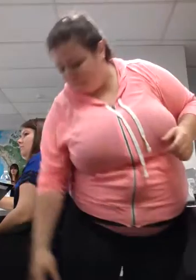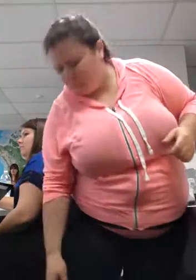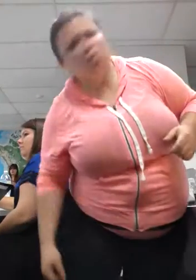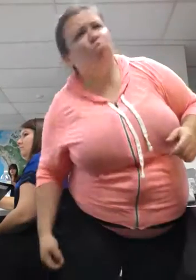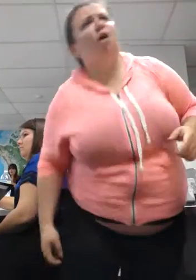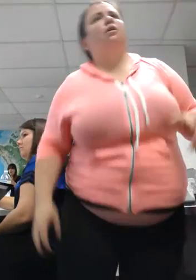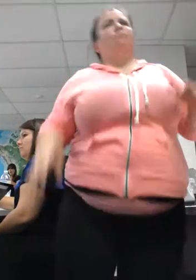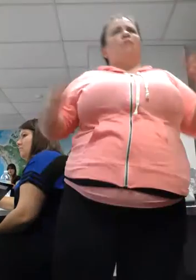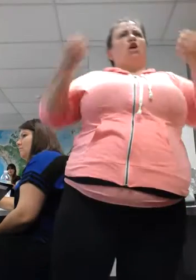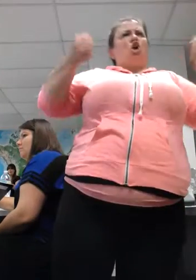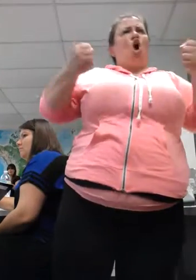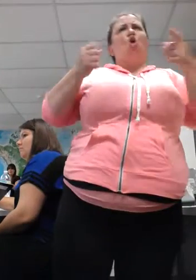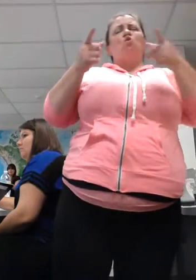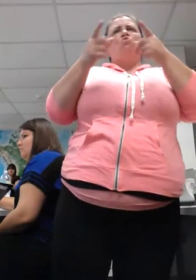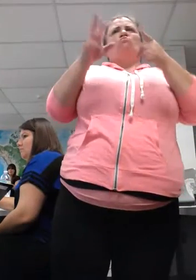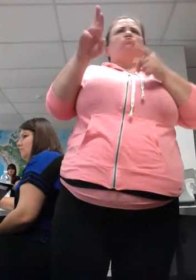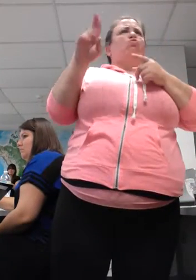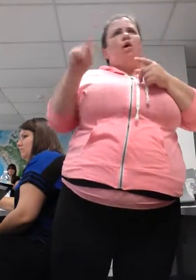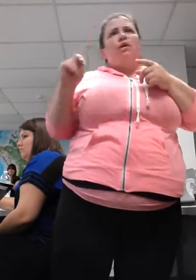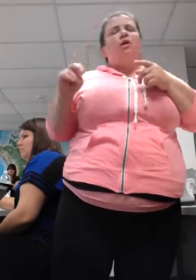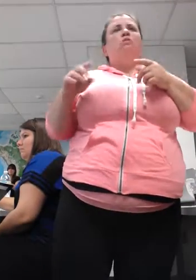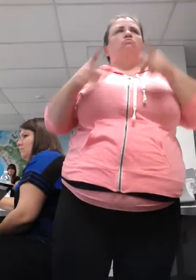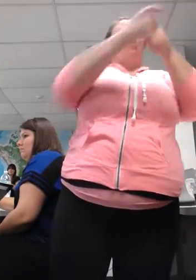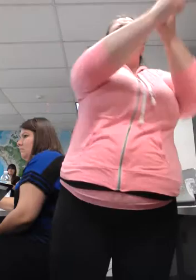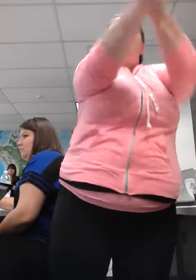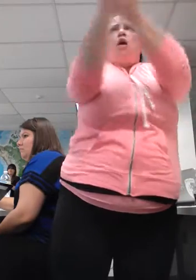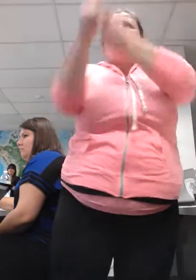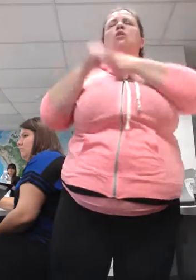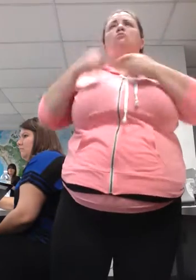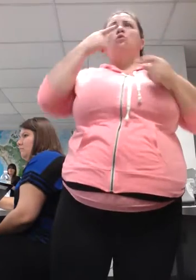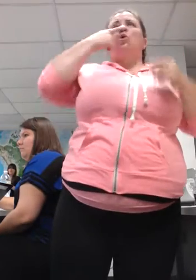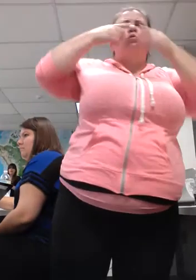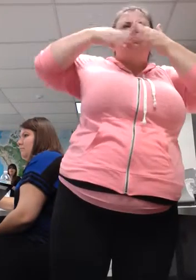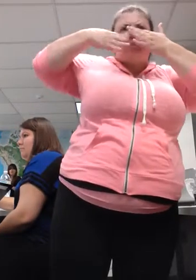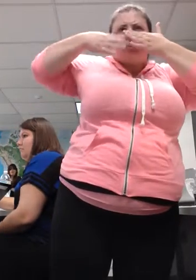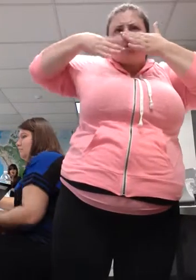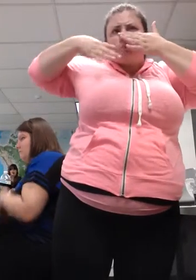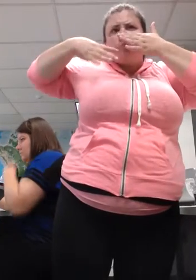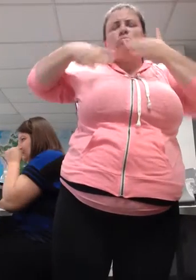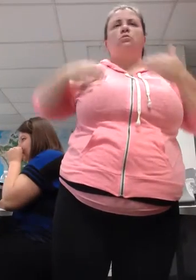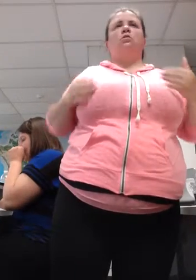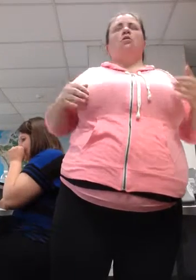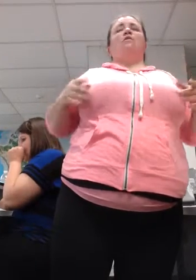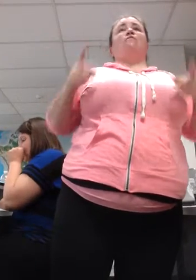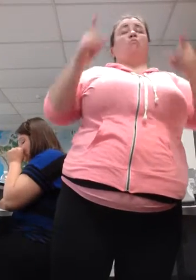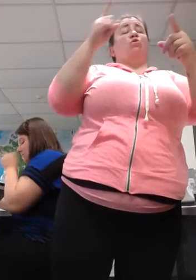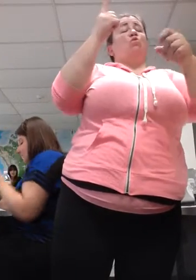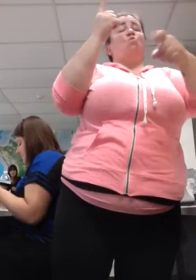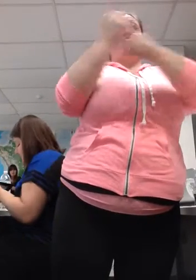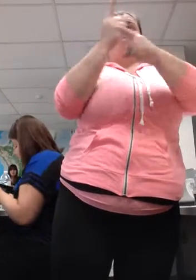Are you running? Is your nose running? You have to pick the right conceptual sign to convey the meaning.